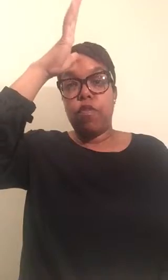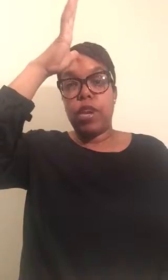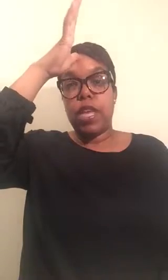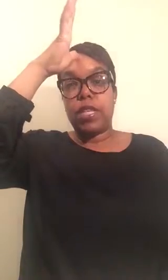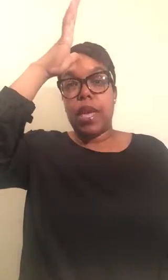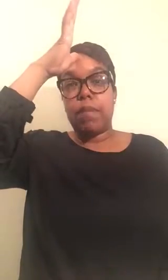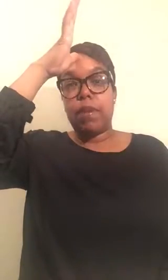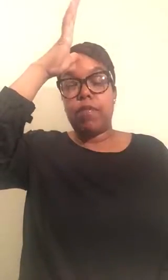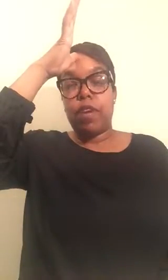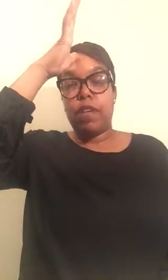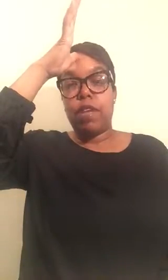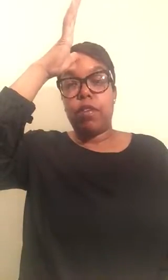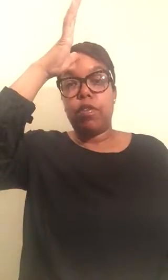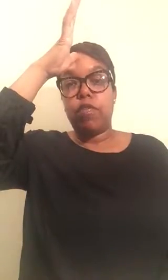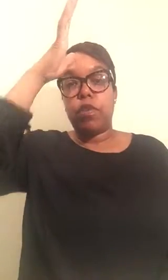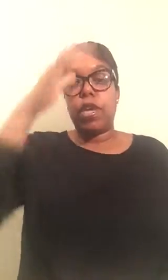forehead. Tapping. five hand on the forehead.